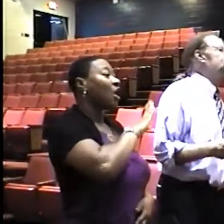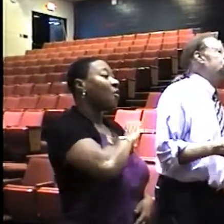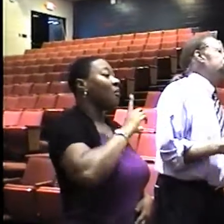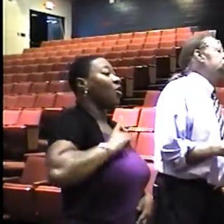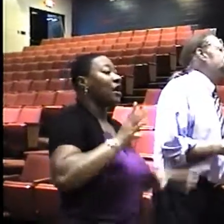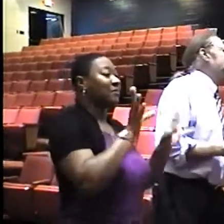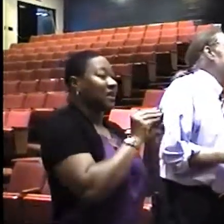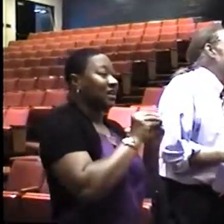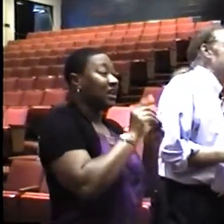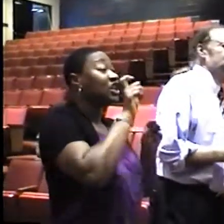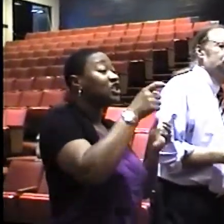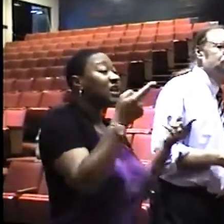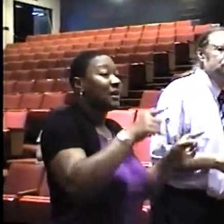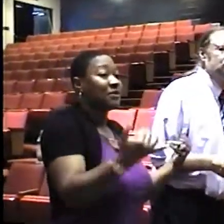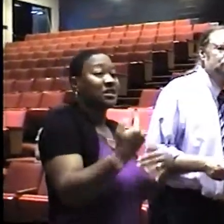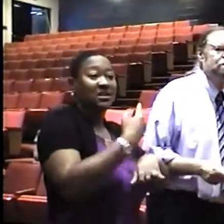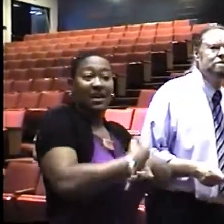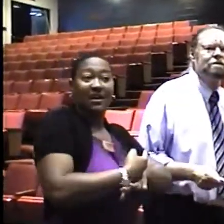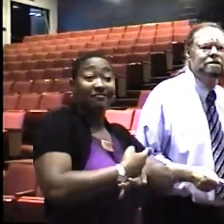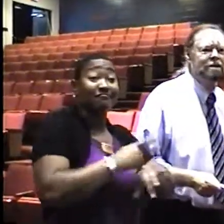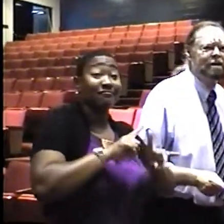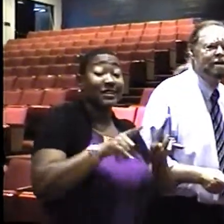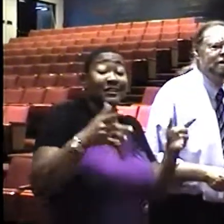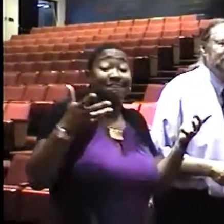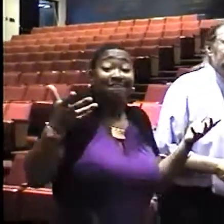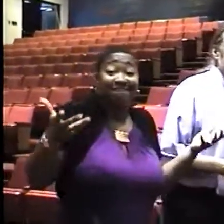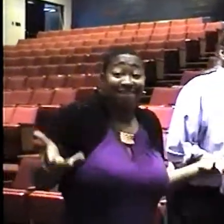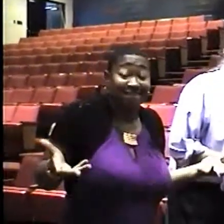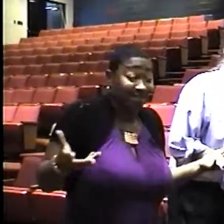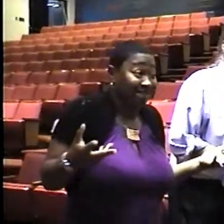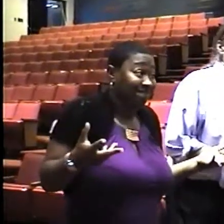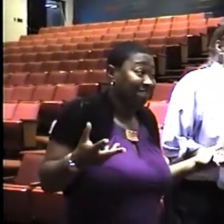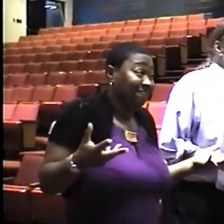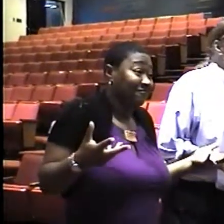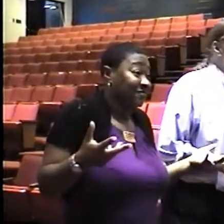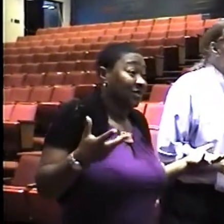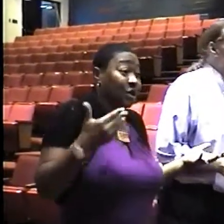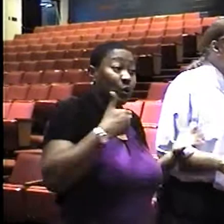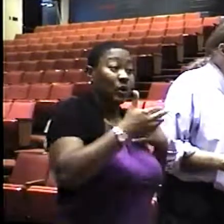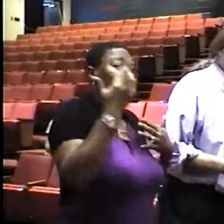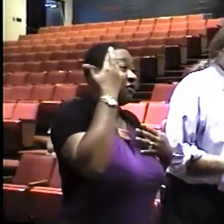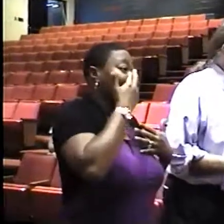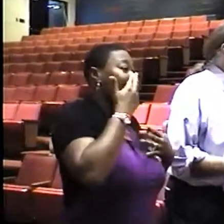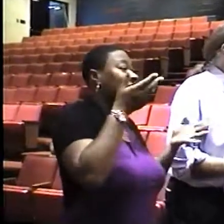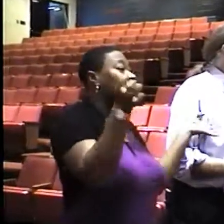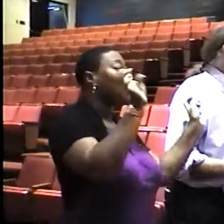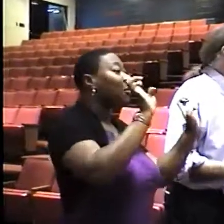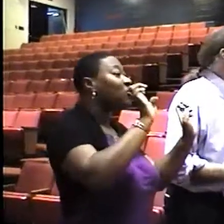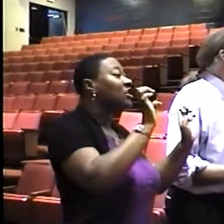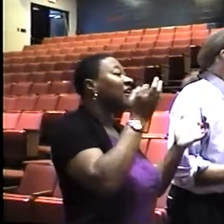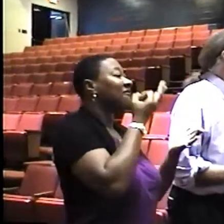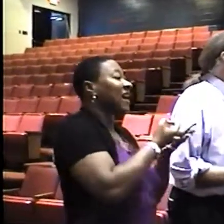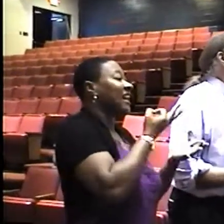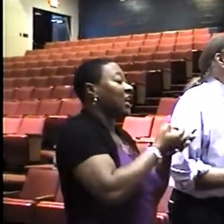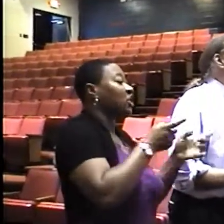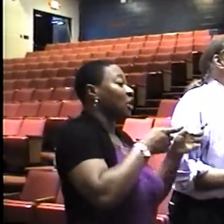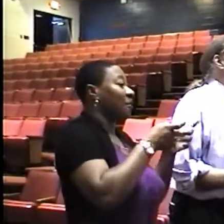It should have happened today, but for some reason the emergency financial manager